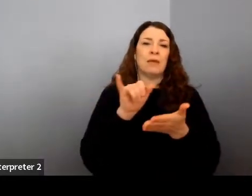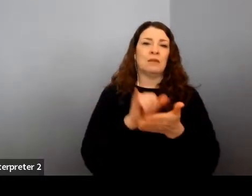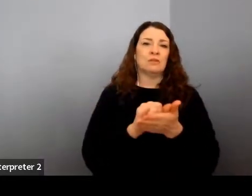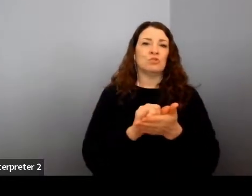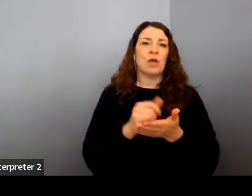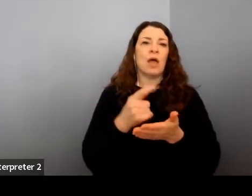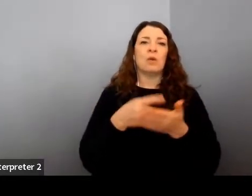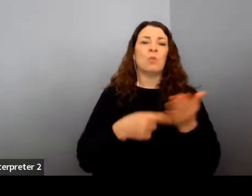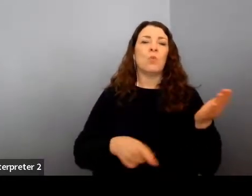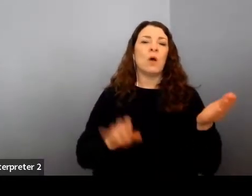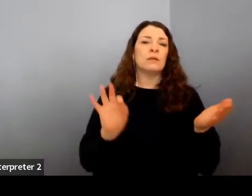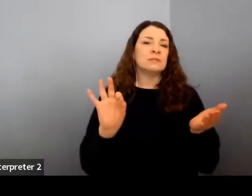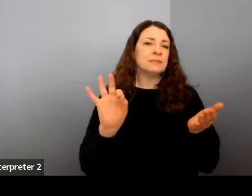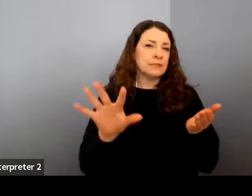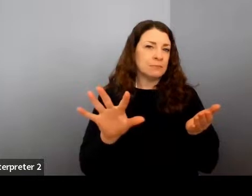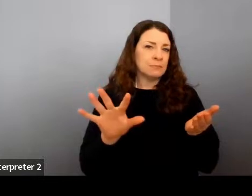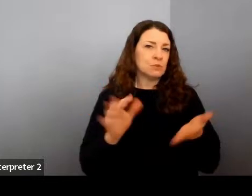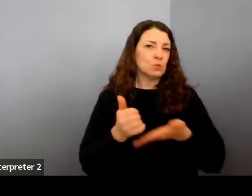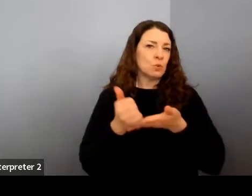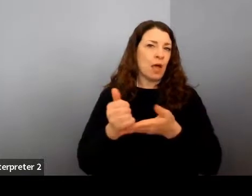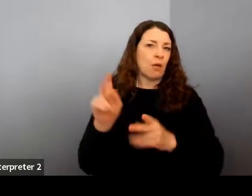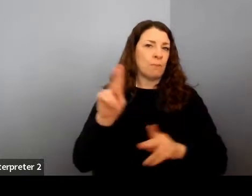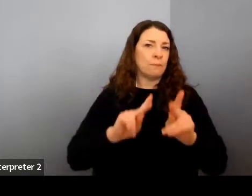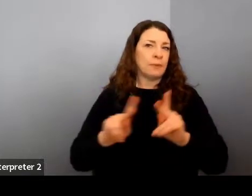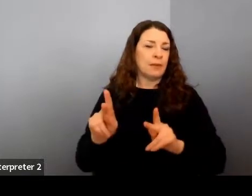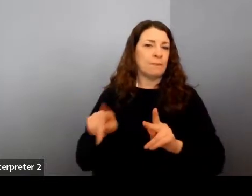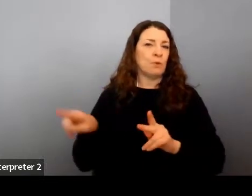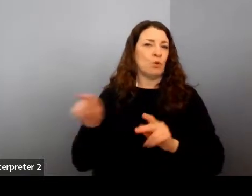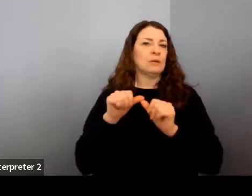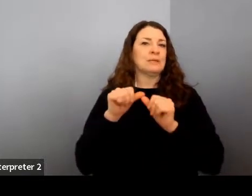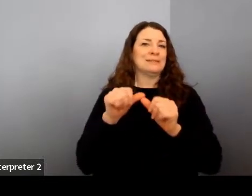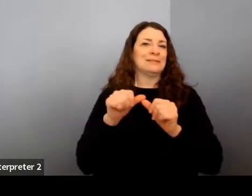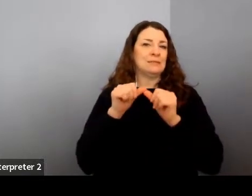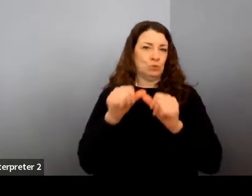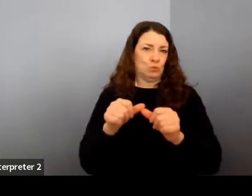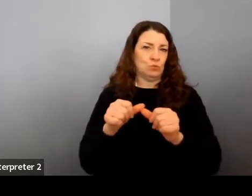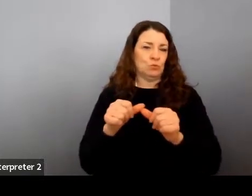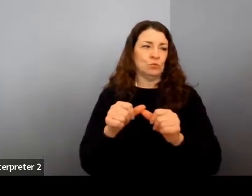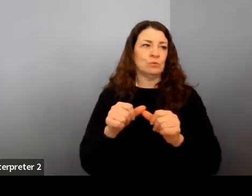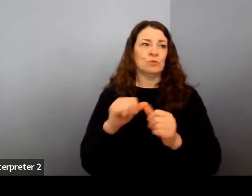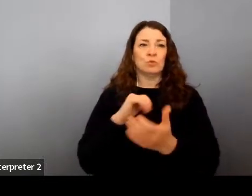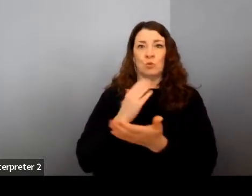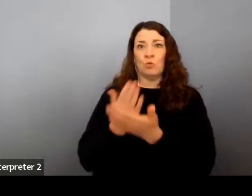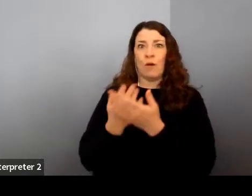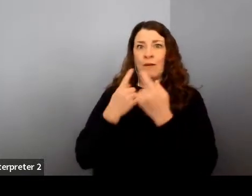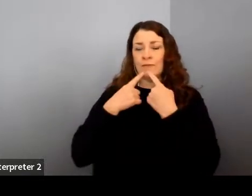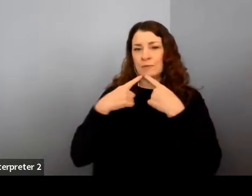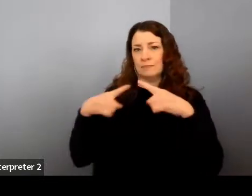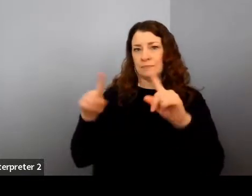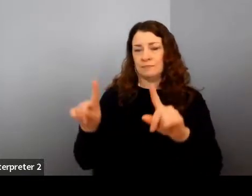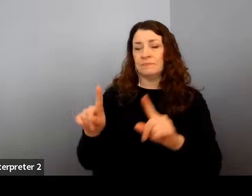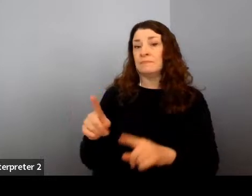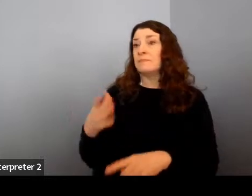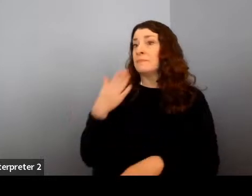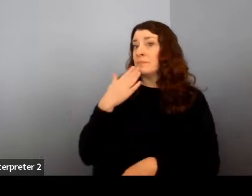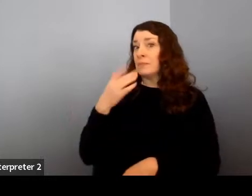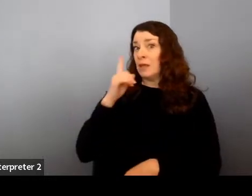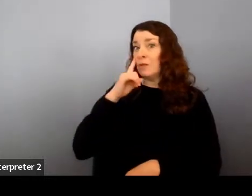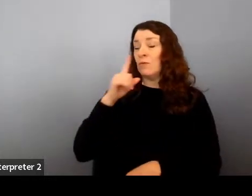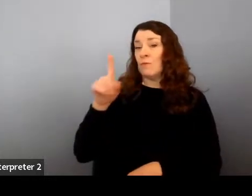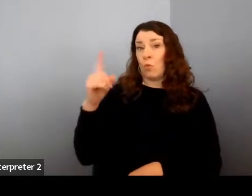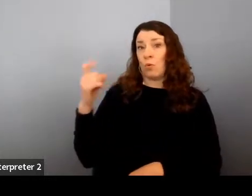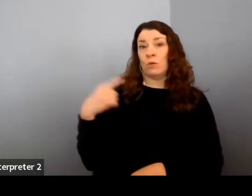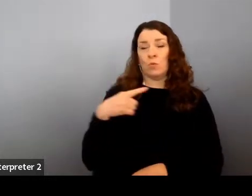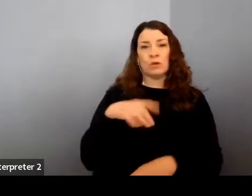going so that you do get to the success where you are now? Thank you for the question. I agree. It's a really important one.